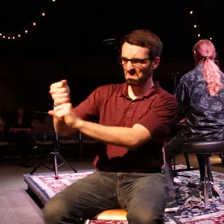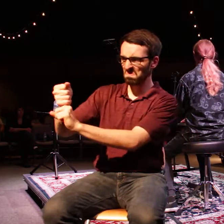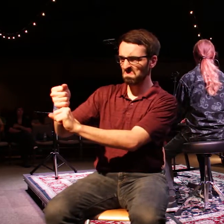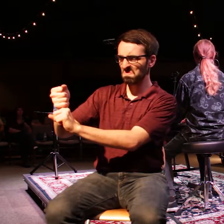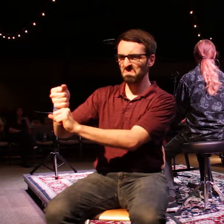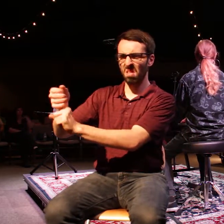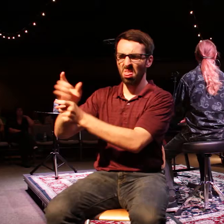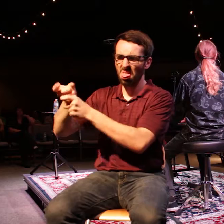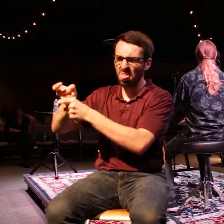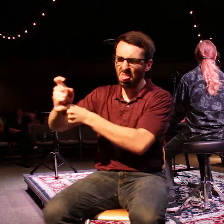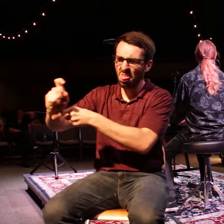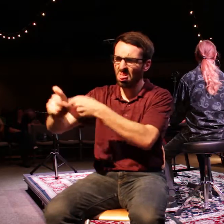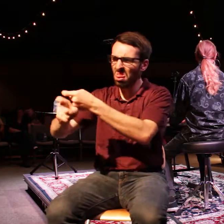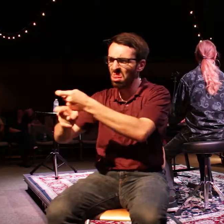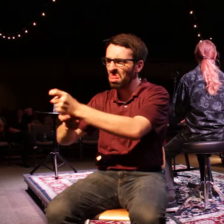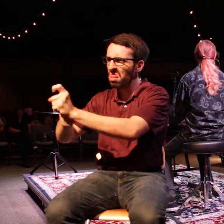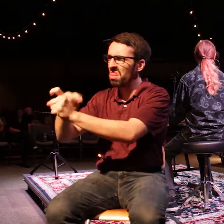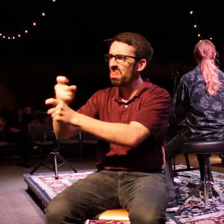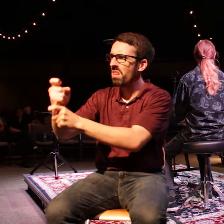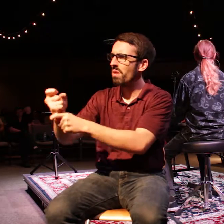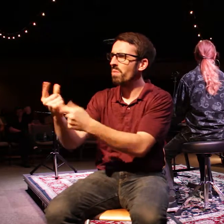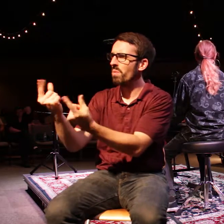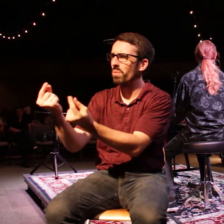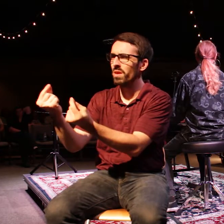do something. They twist together a crown of...